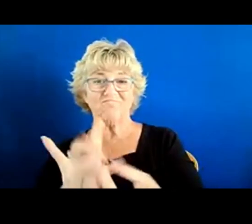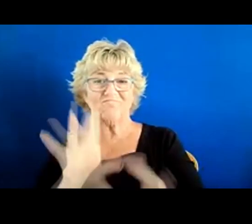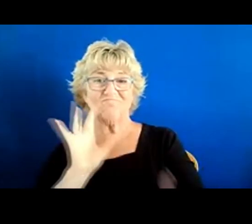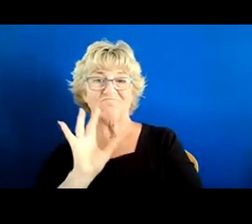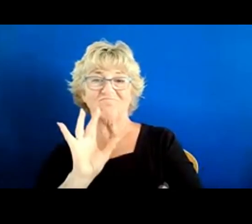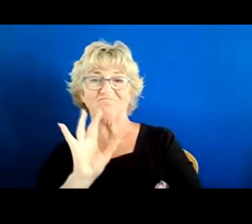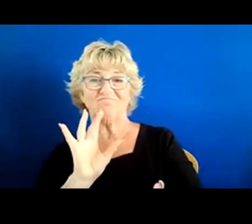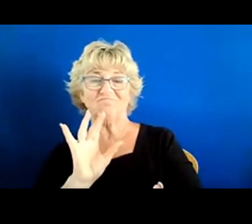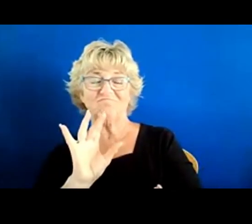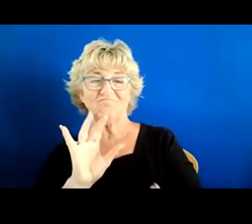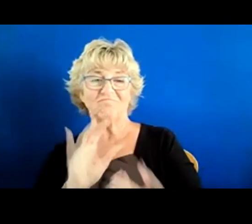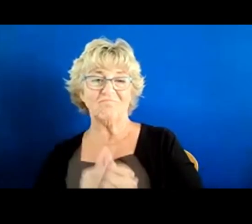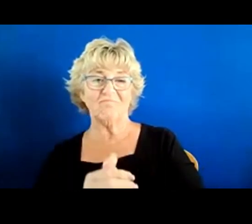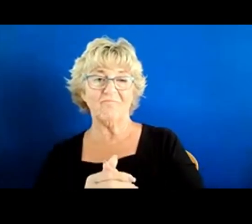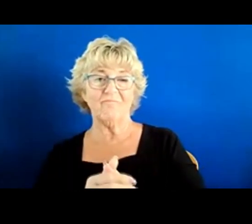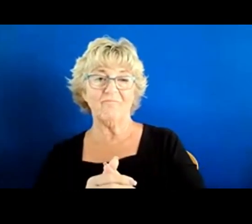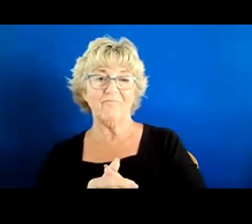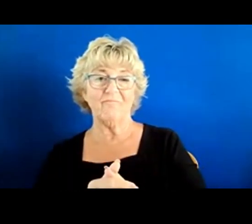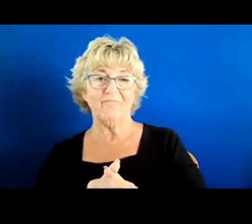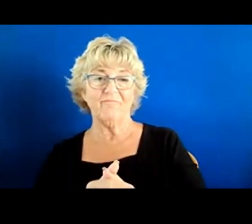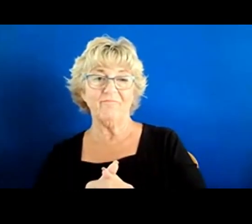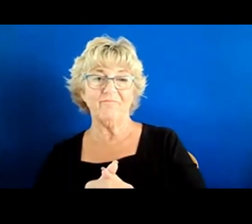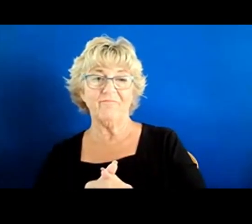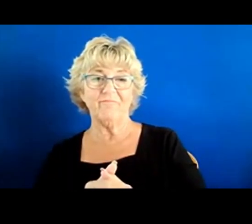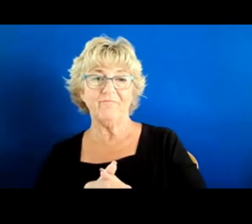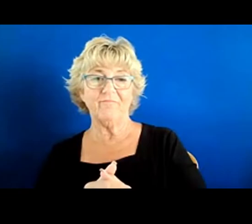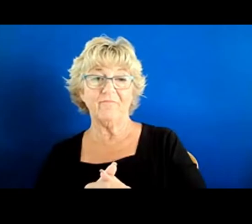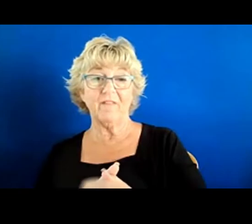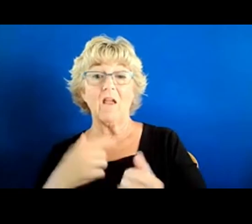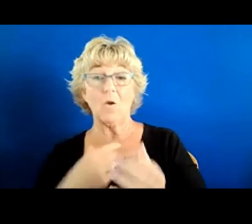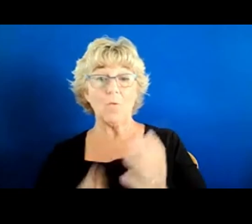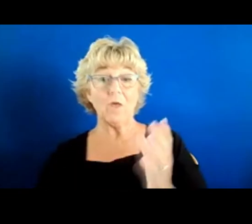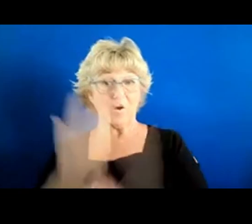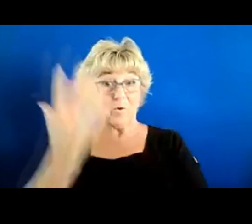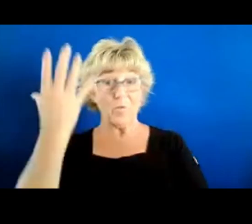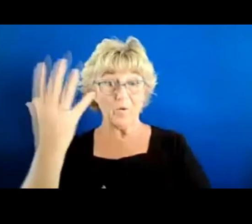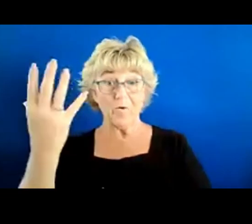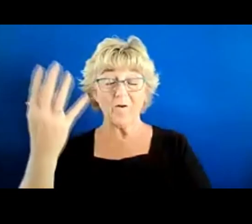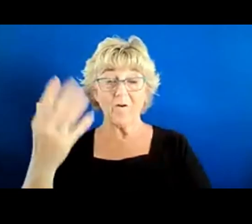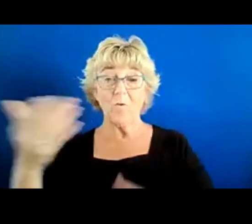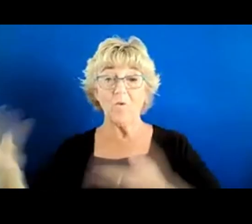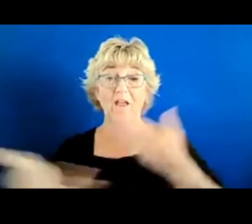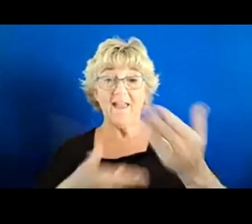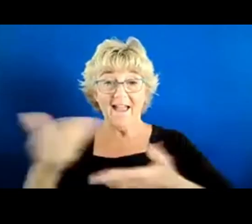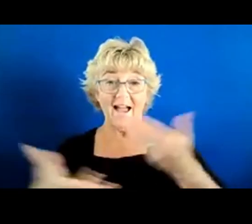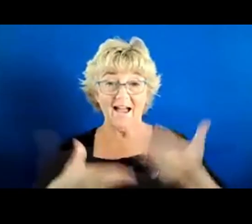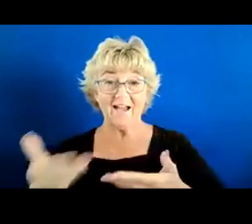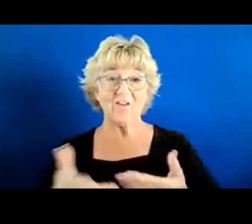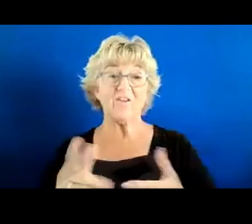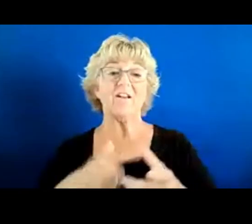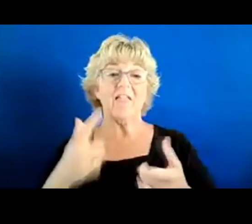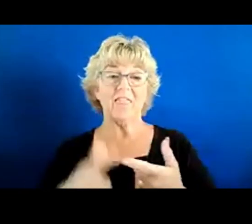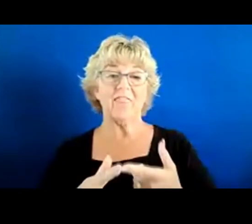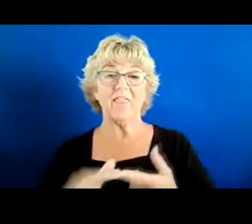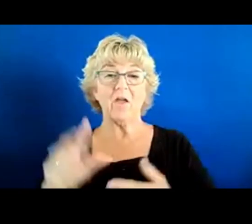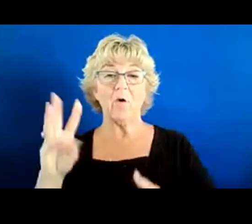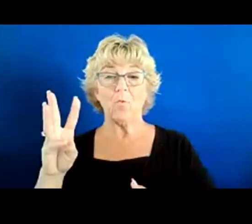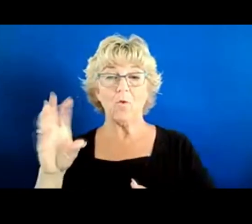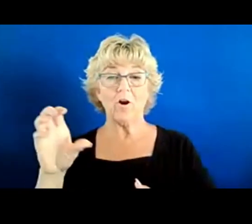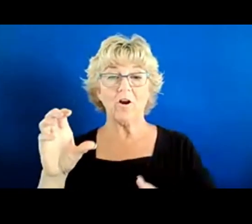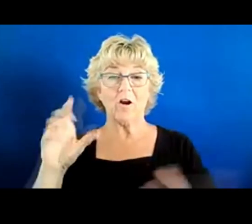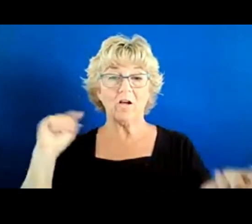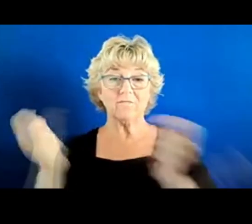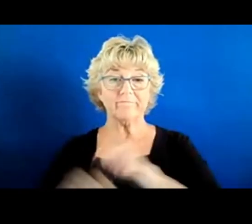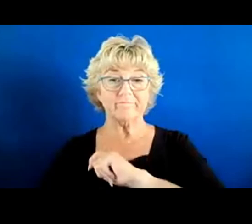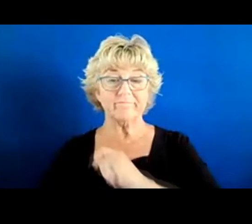long story there is we grew like crazy. Eventually we hired, but then workers' comp was reformed